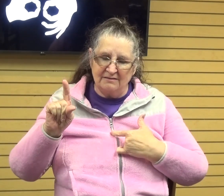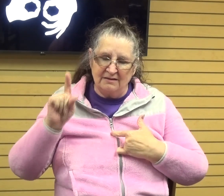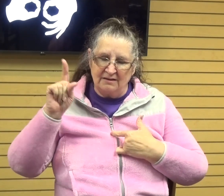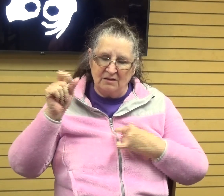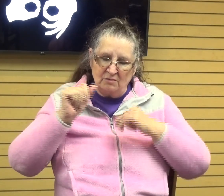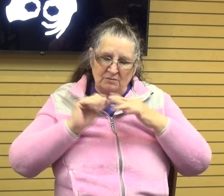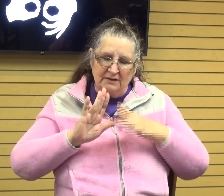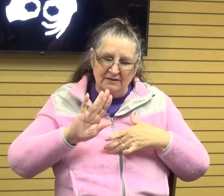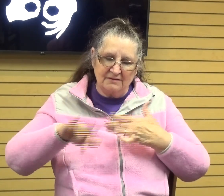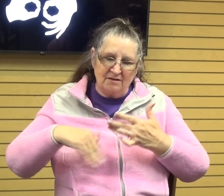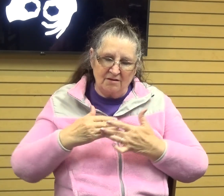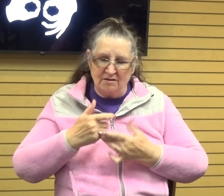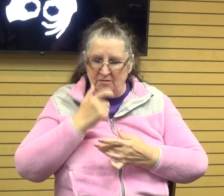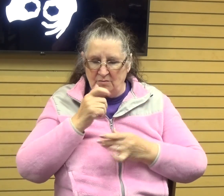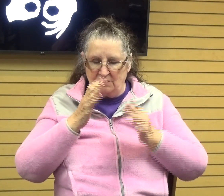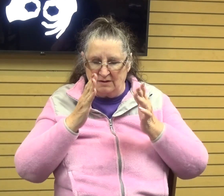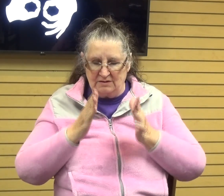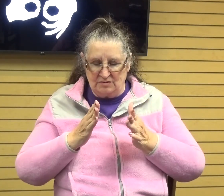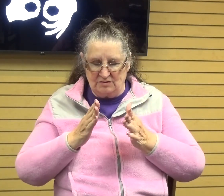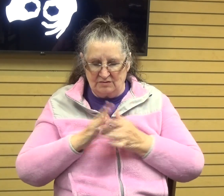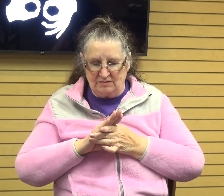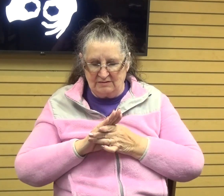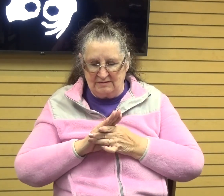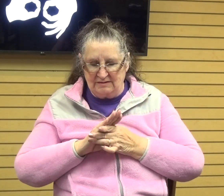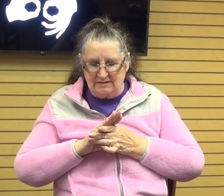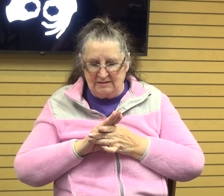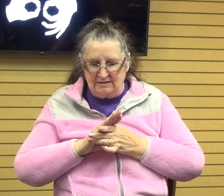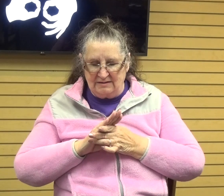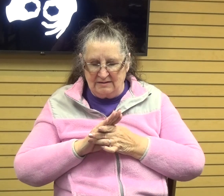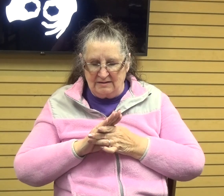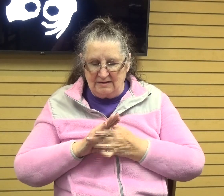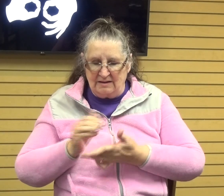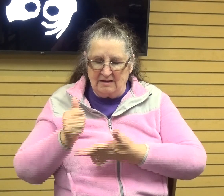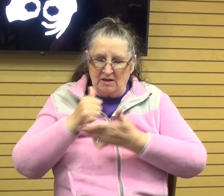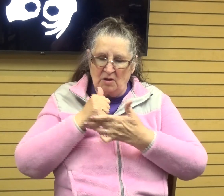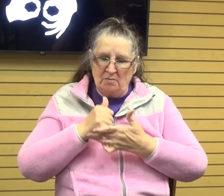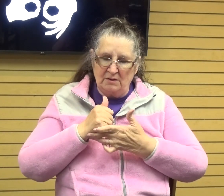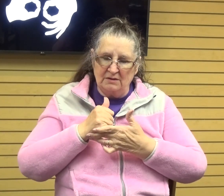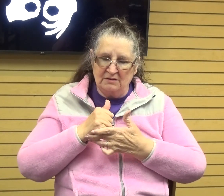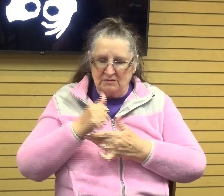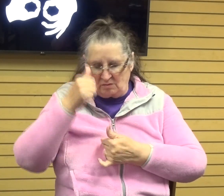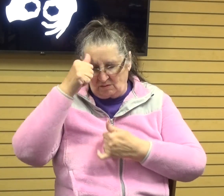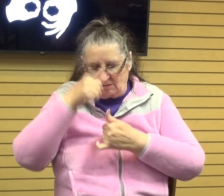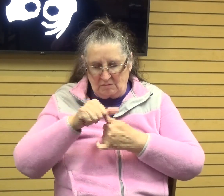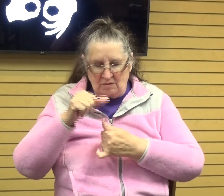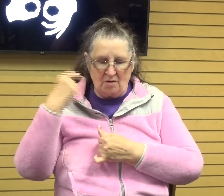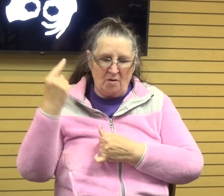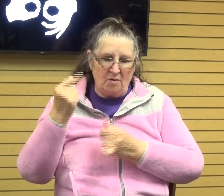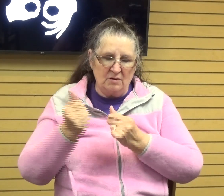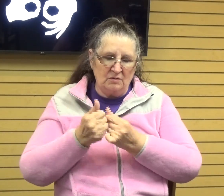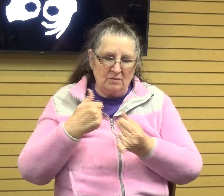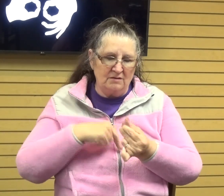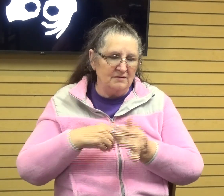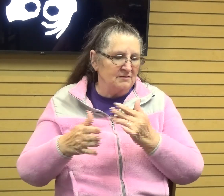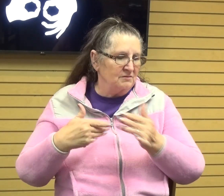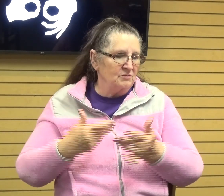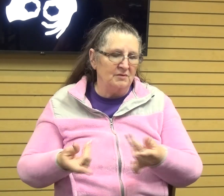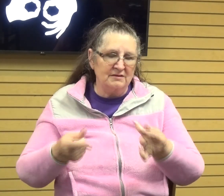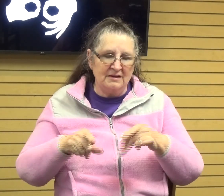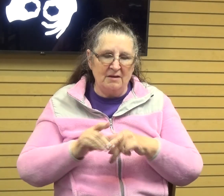everybody watching this today and just help us to remember that you are always with us regardless what's going on. We love you